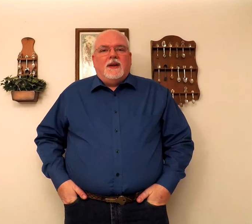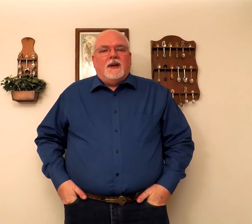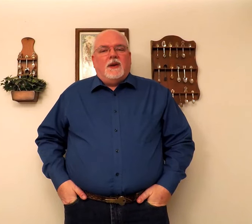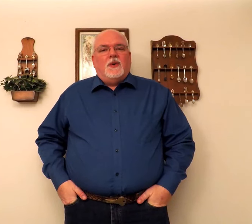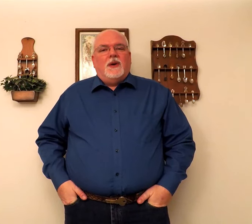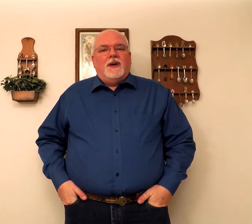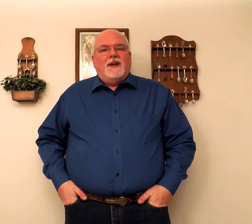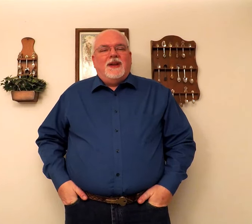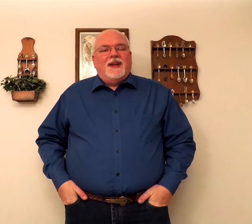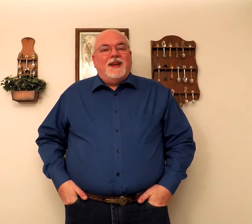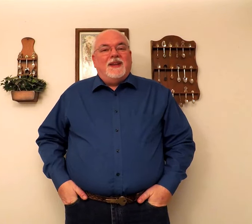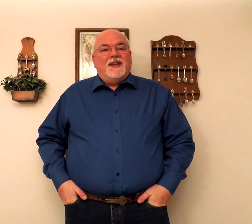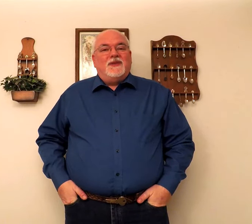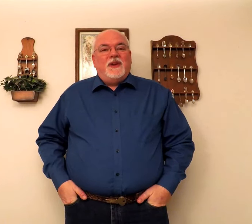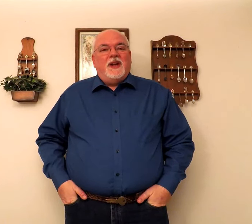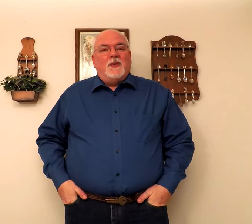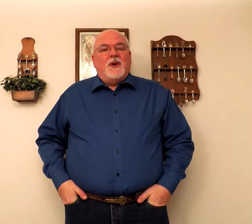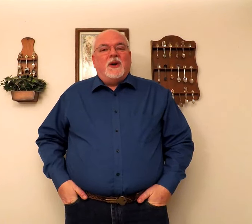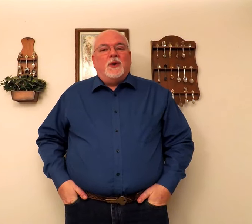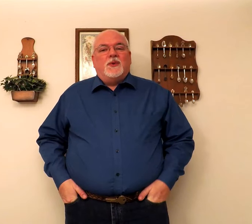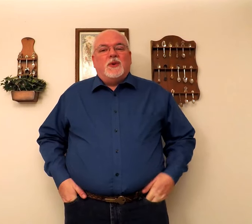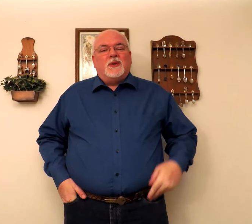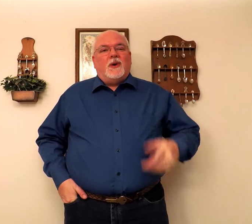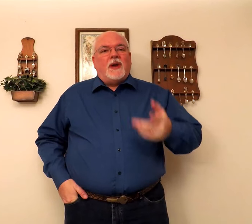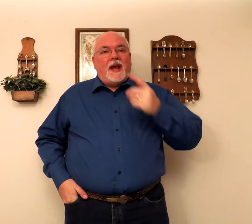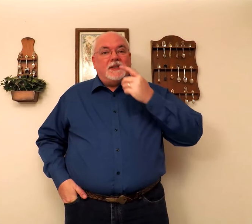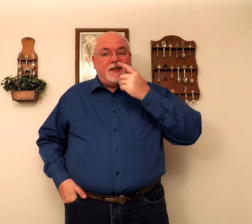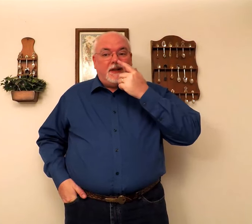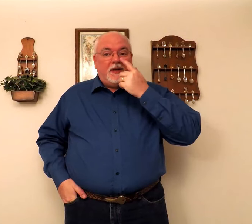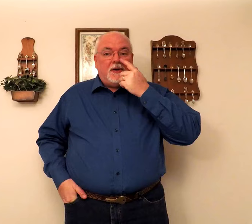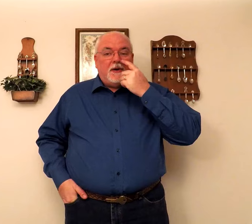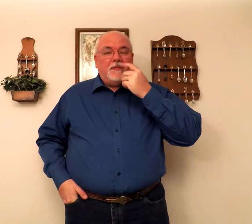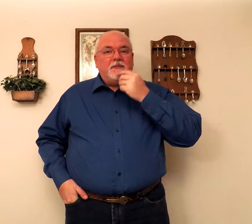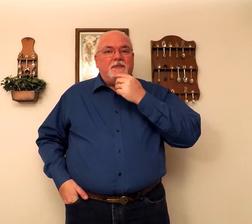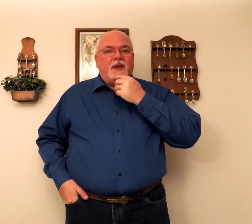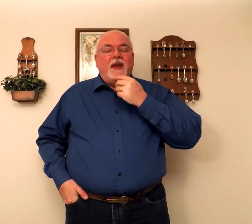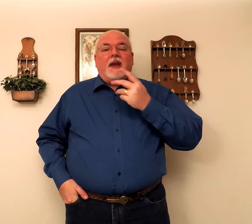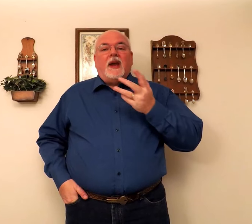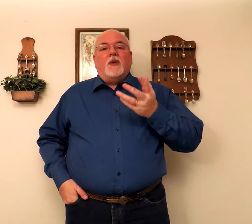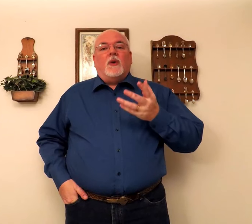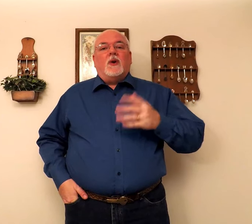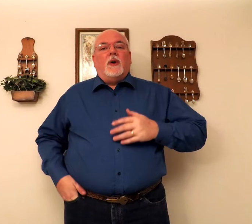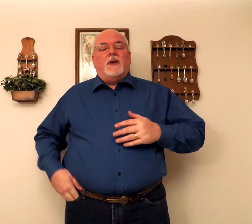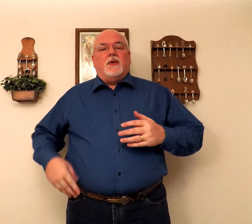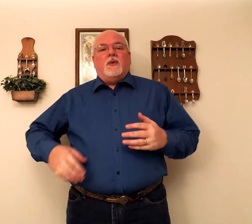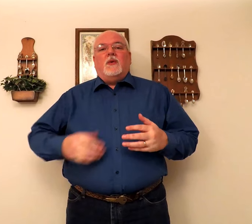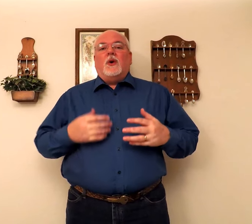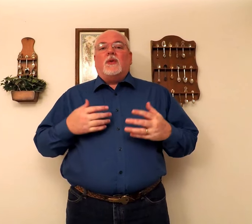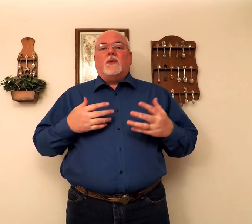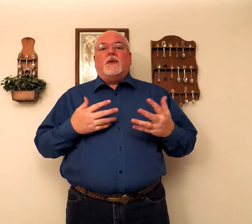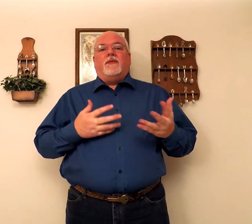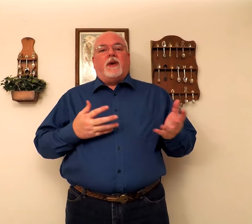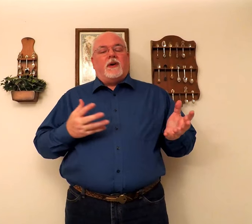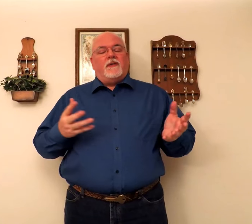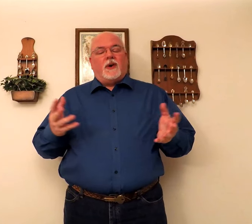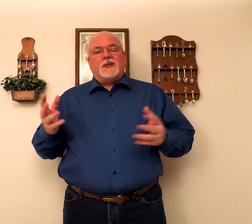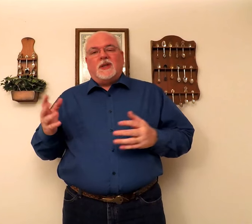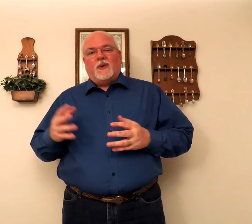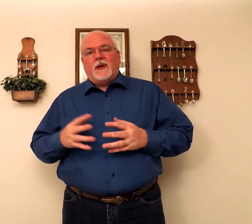Hello. In this video, we're going to go through the song, Ed is the Deer, and we're going to go through it very, very slowly.